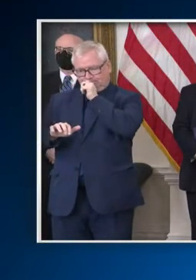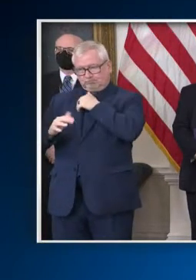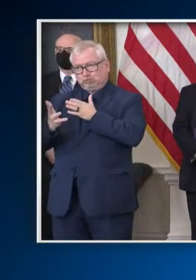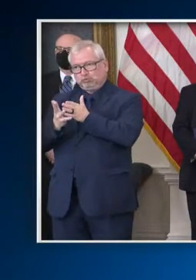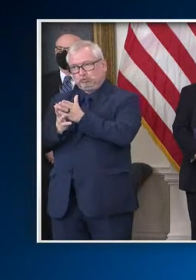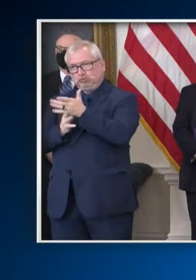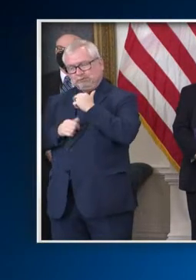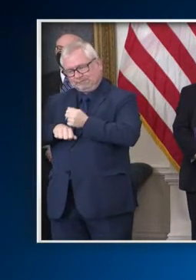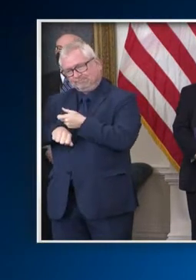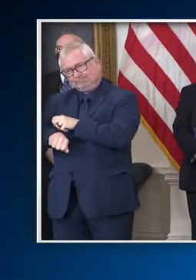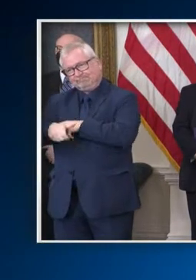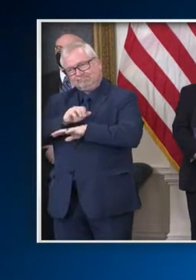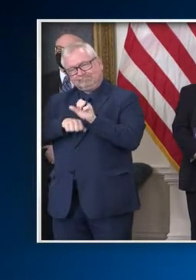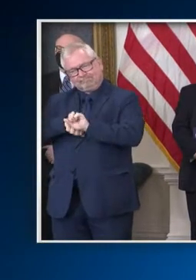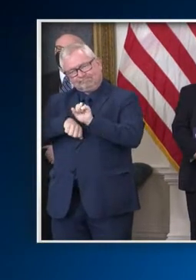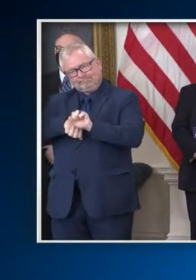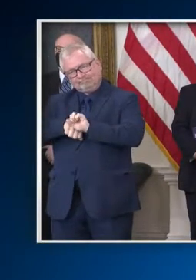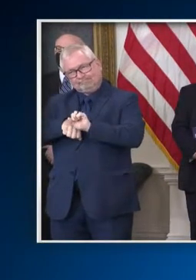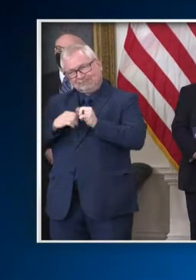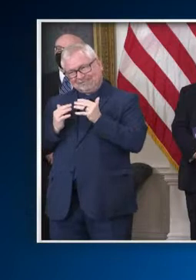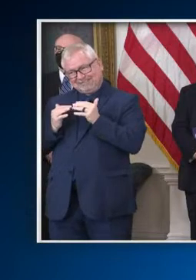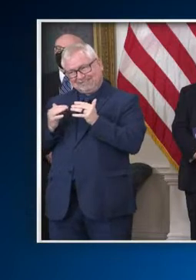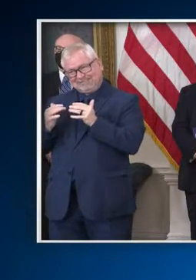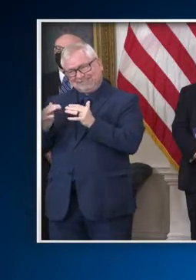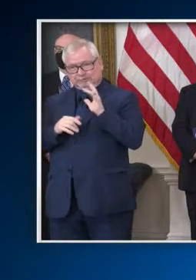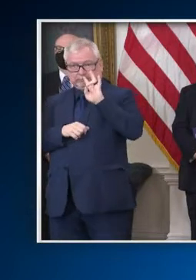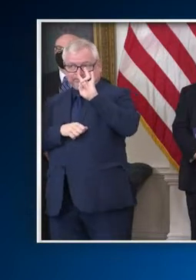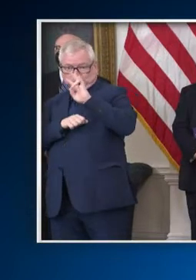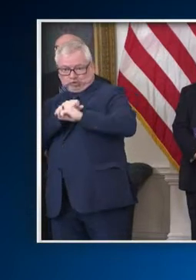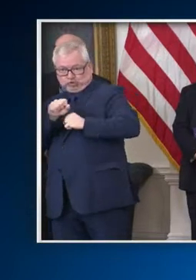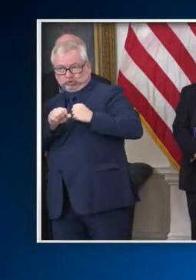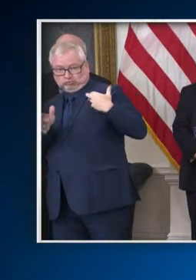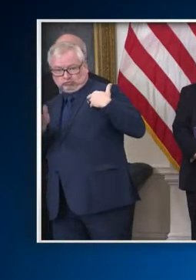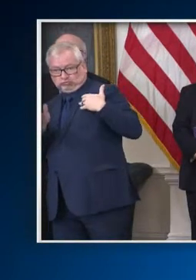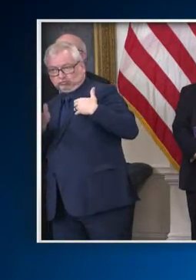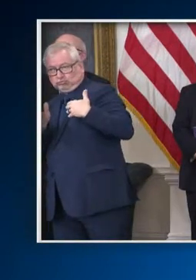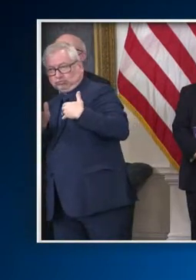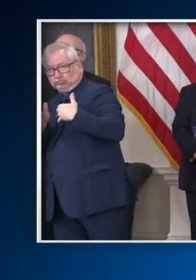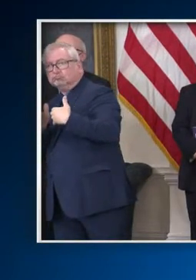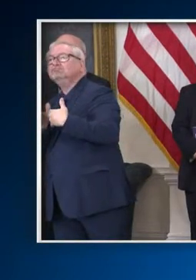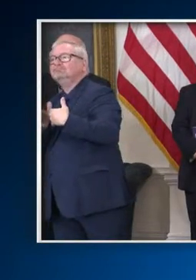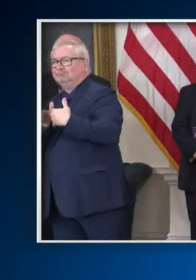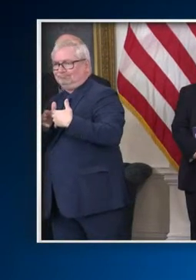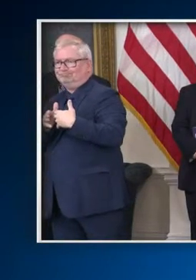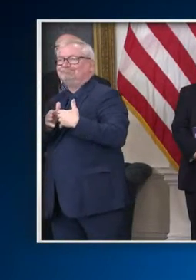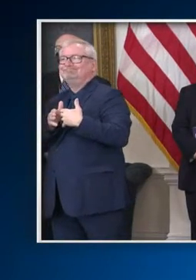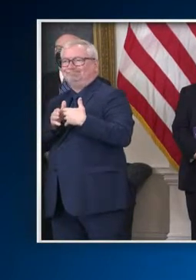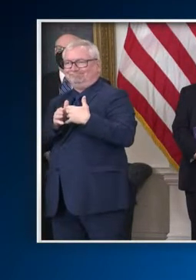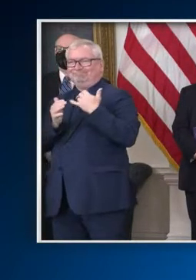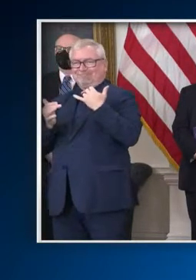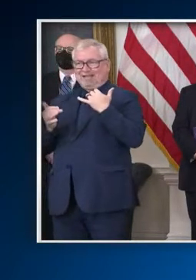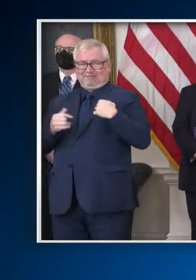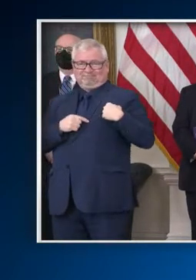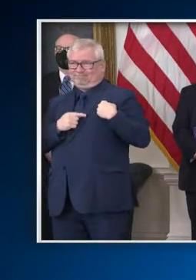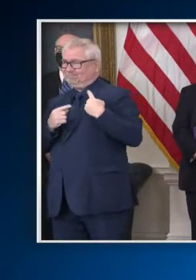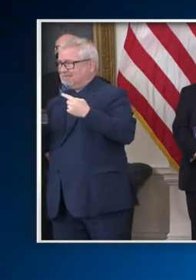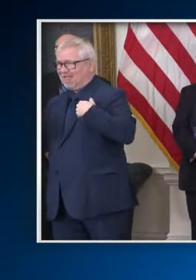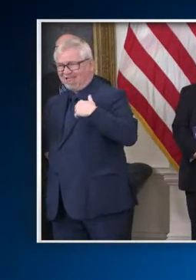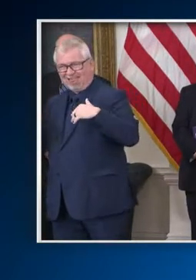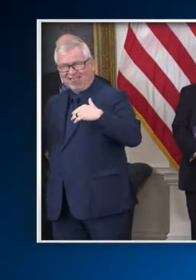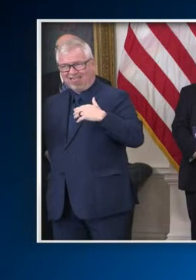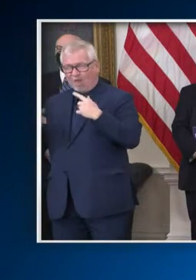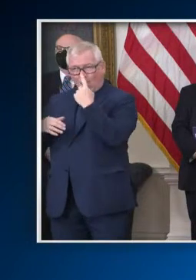day, in the entire seven years since I became governor, we have not imposed a single tax increase.